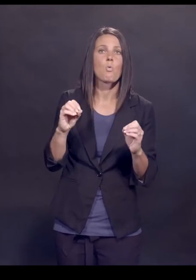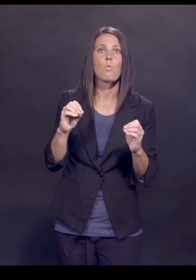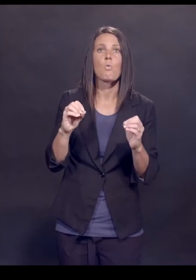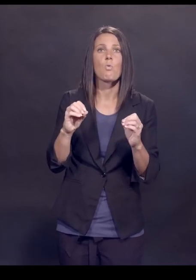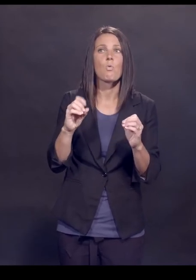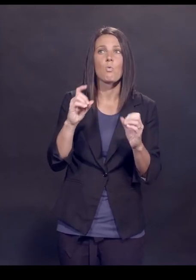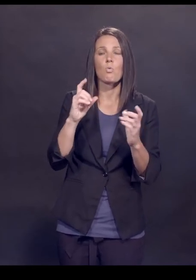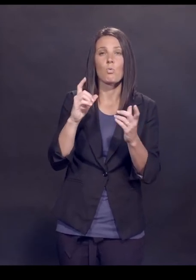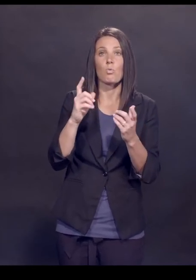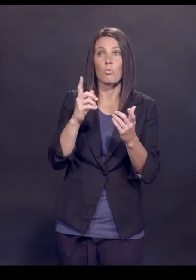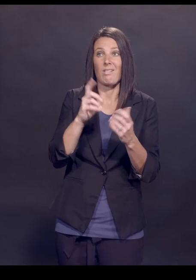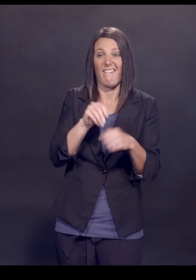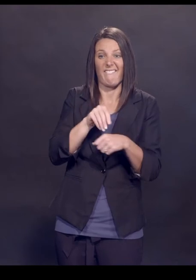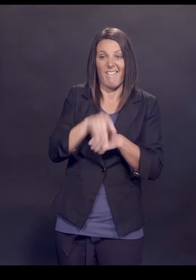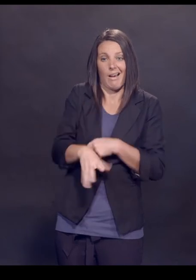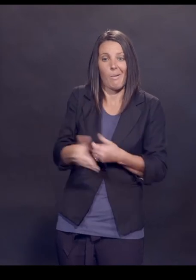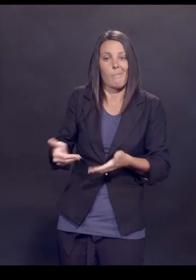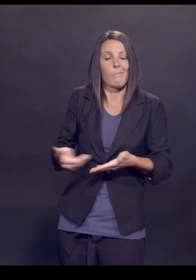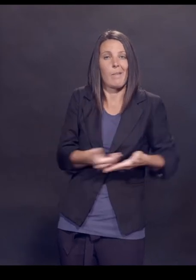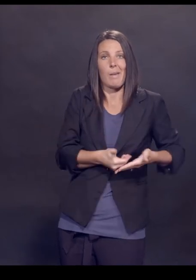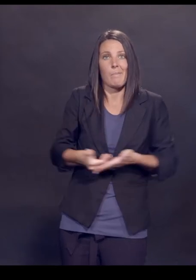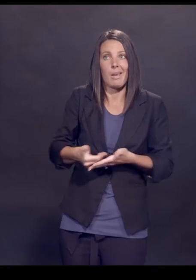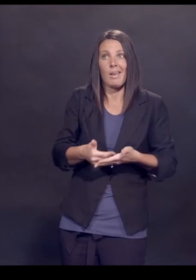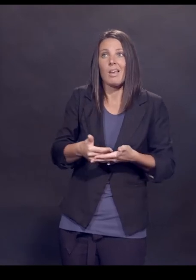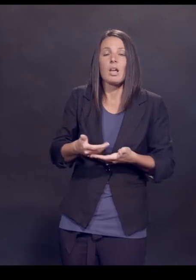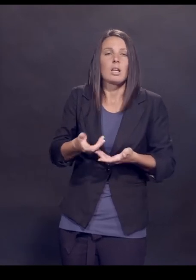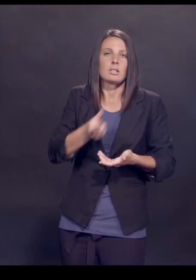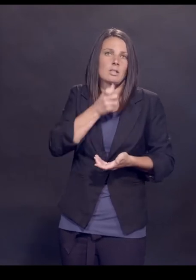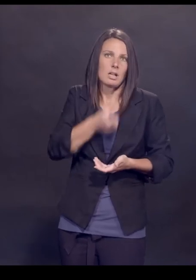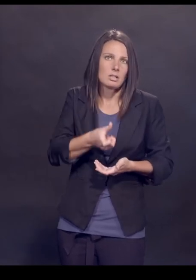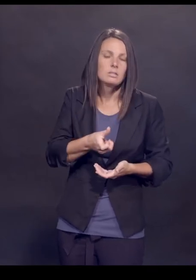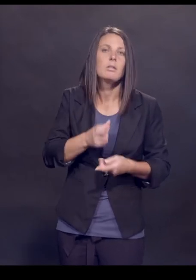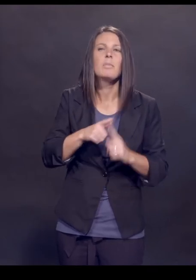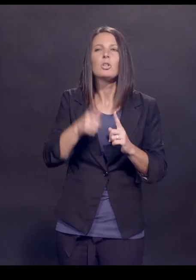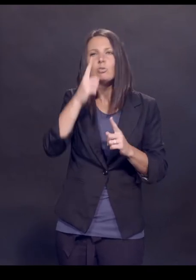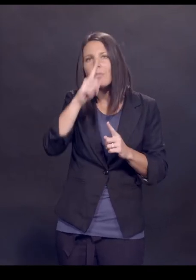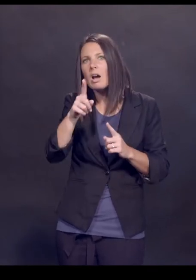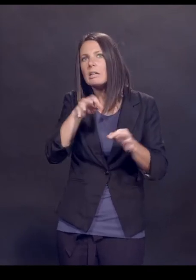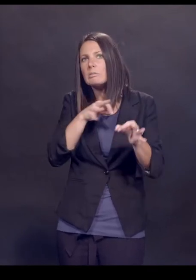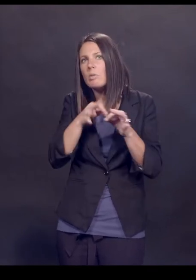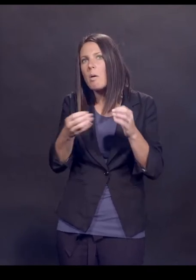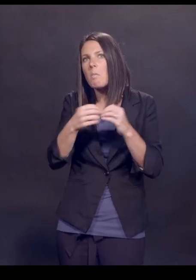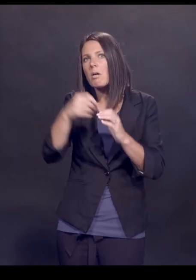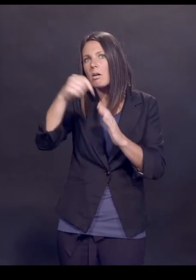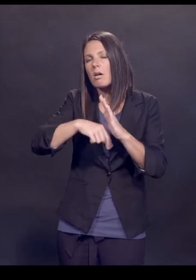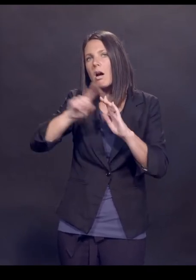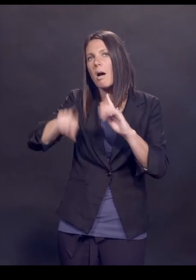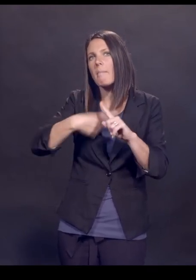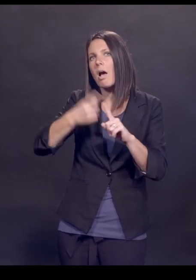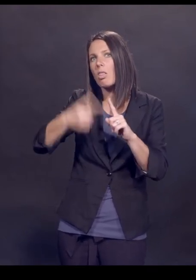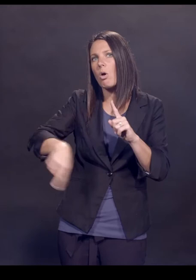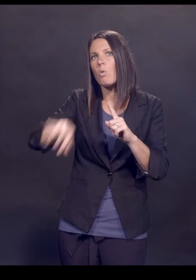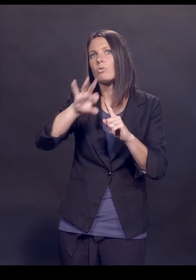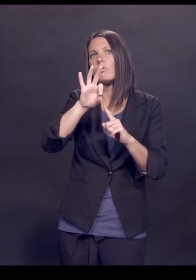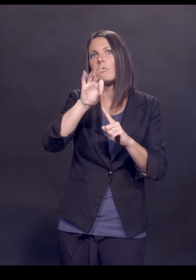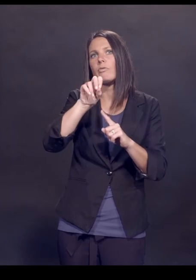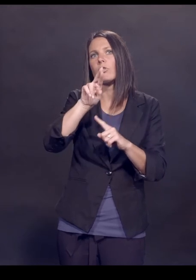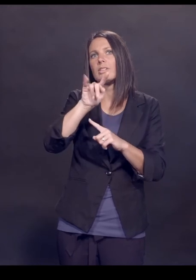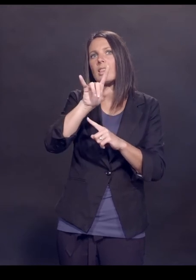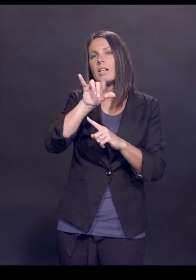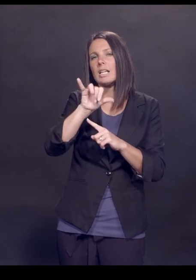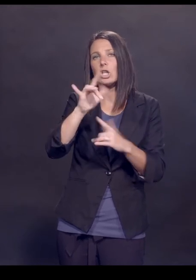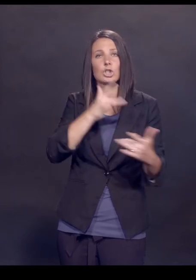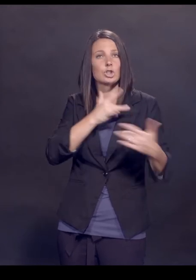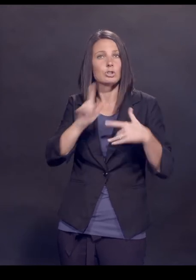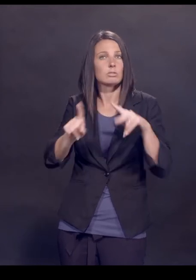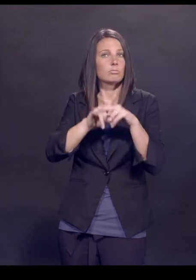effect on your future fertility. Can you speak a little bit more about just those fertility concerns